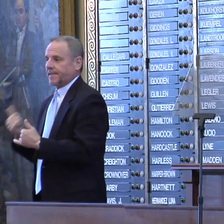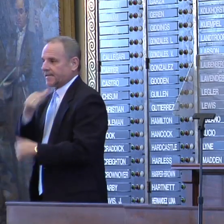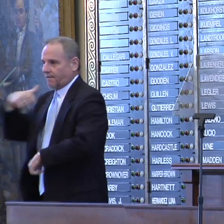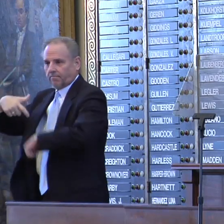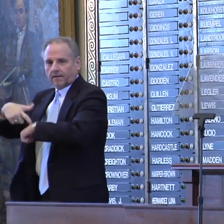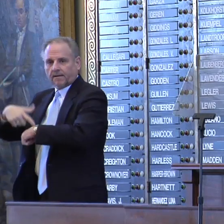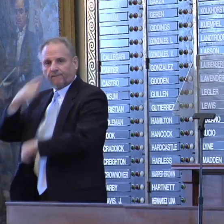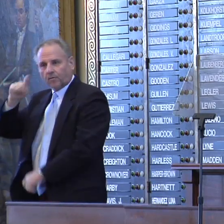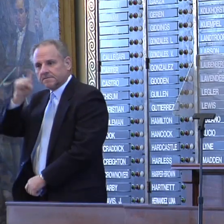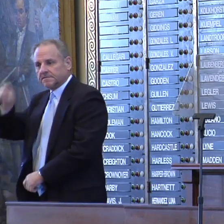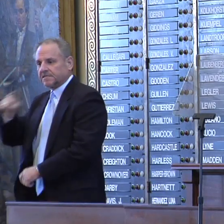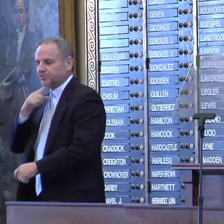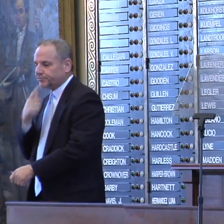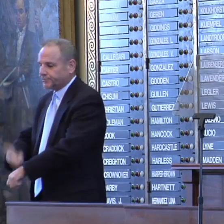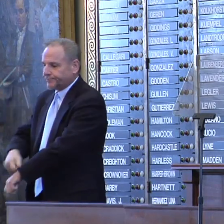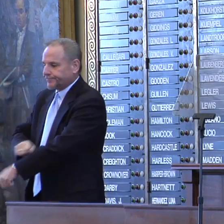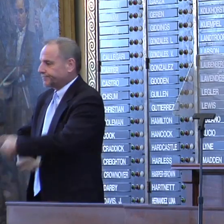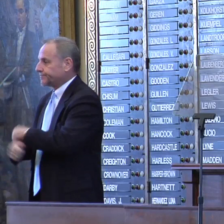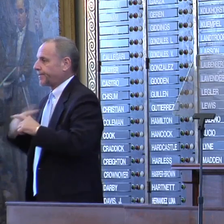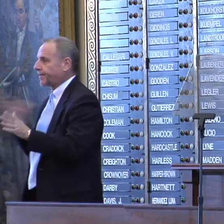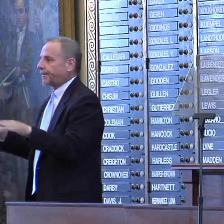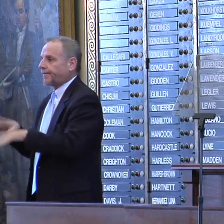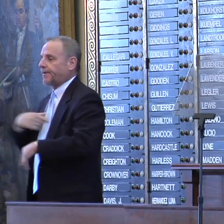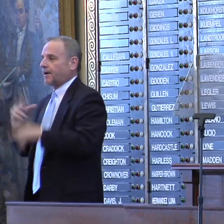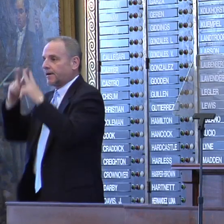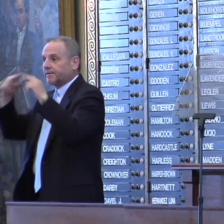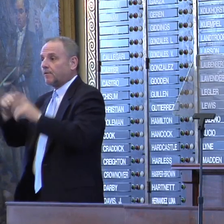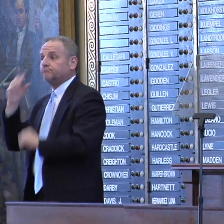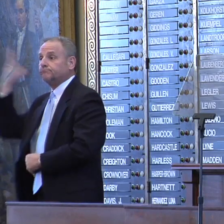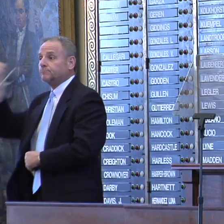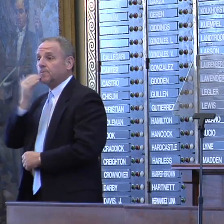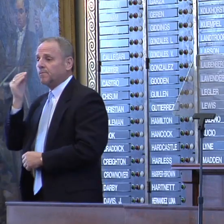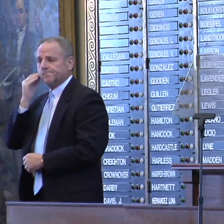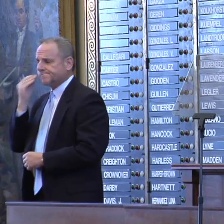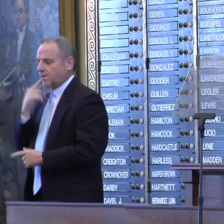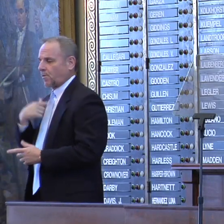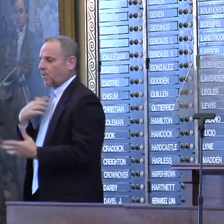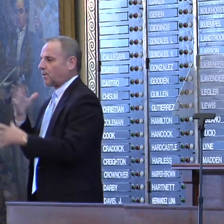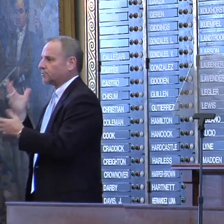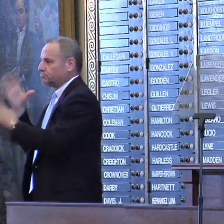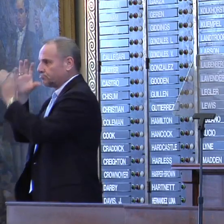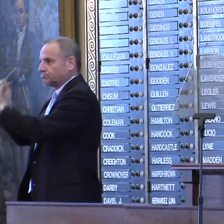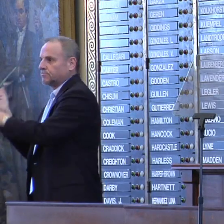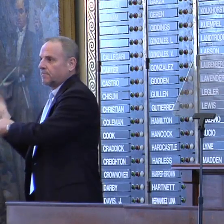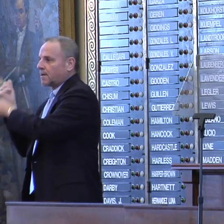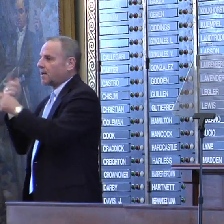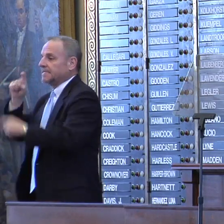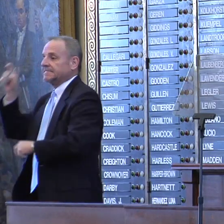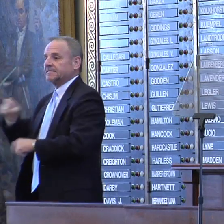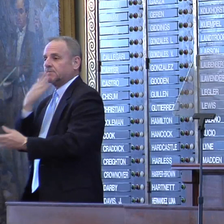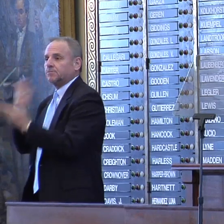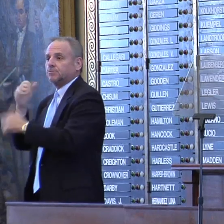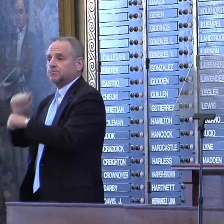the time for Texas to roll up our tents and go home. Instead, it's time to keep attracting good Texas jobs by funding